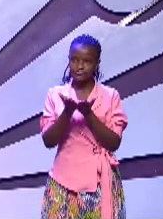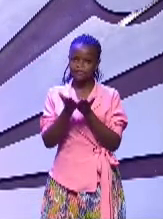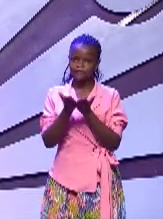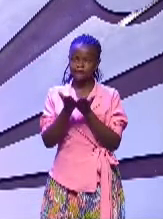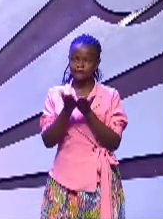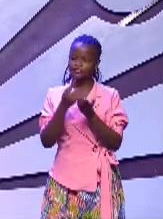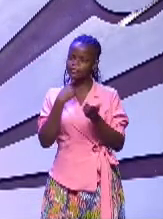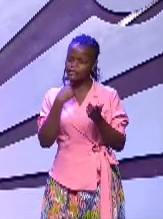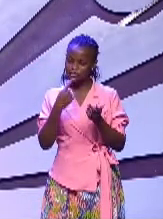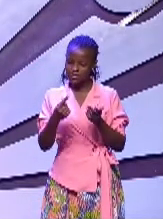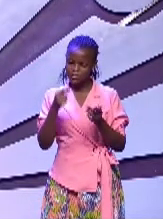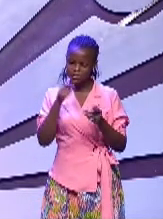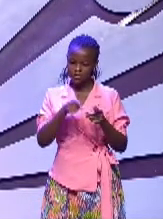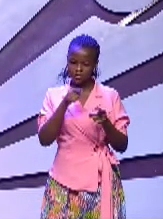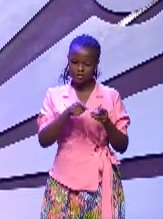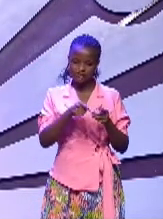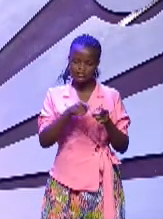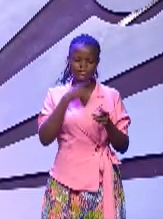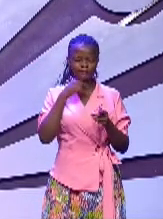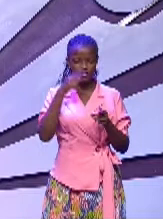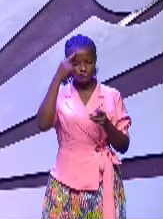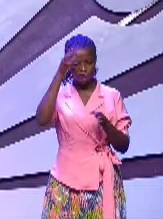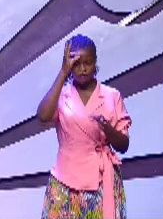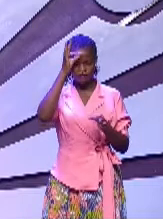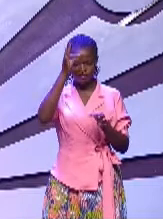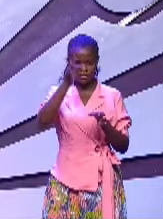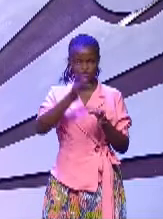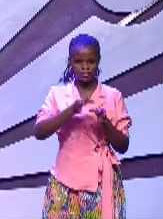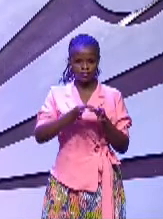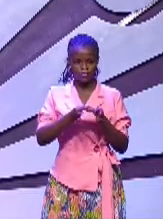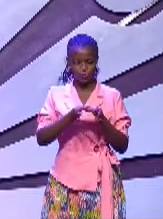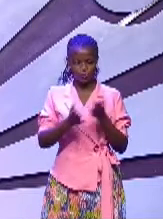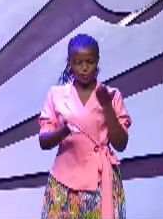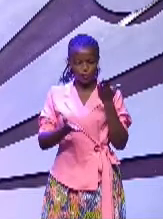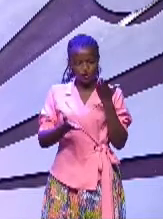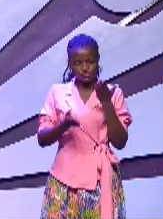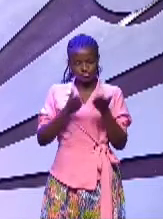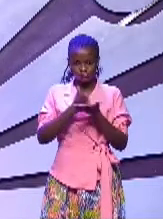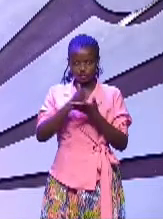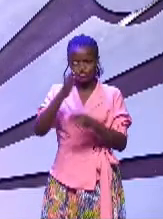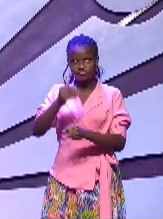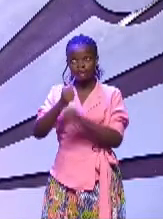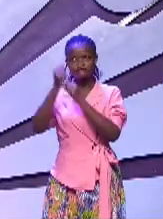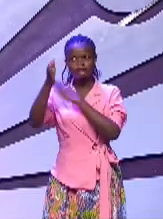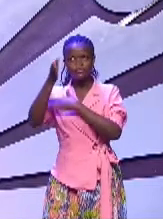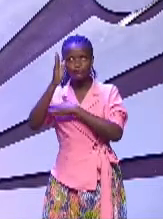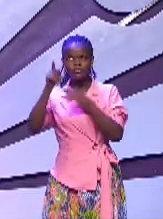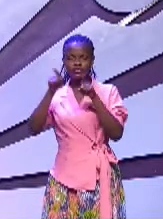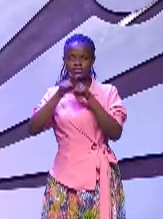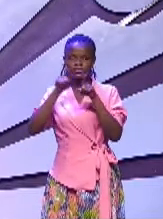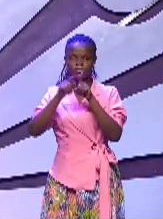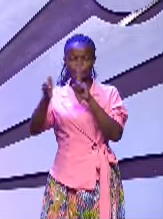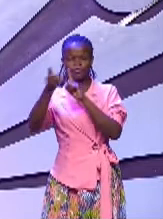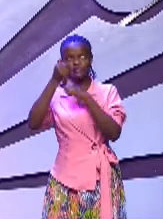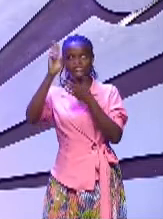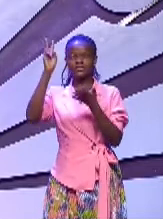and these men of faith, though they trusted God and won His approval,